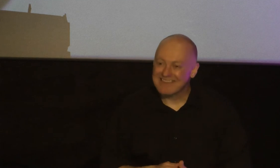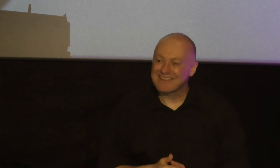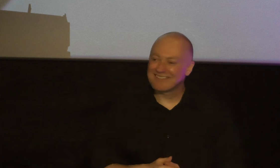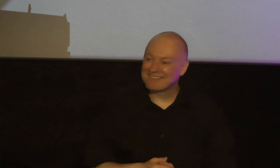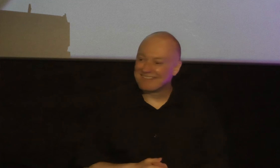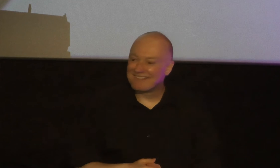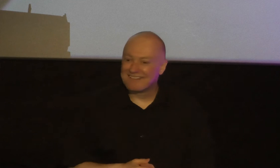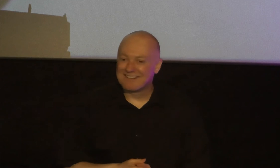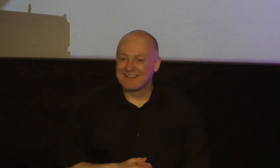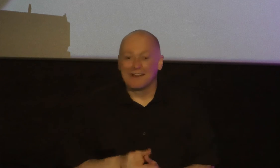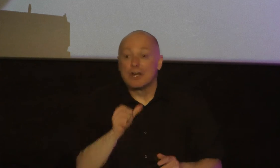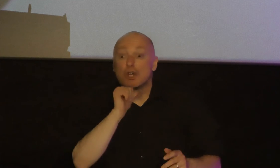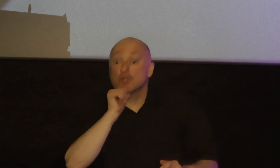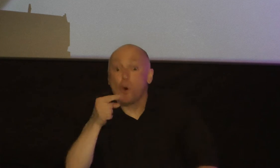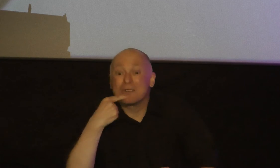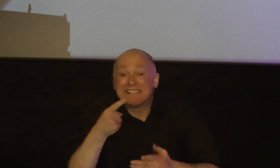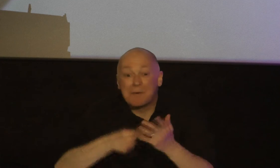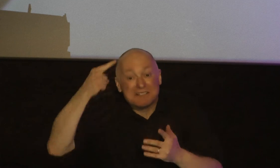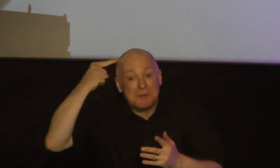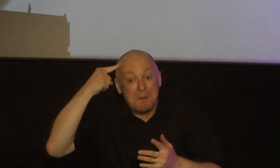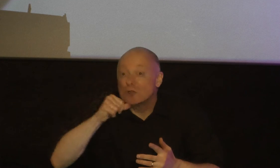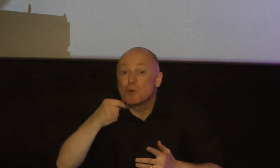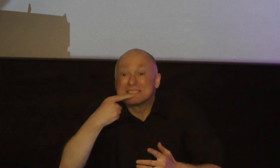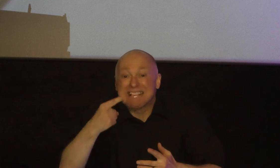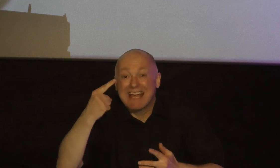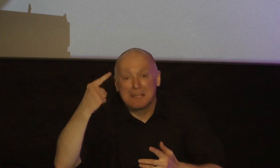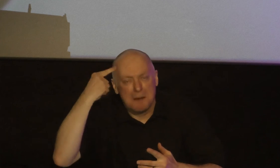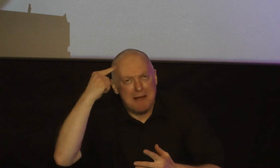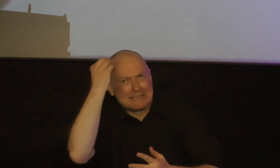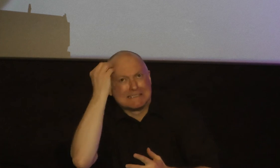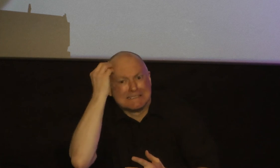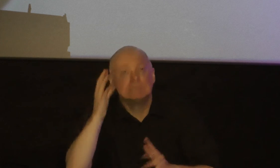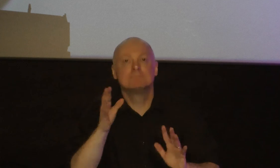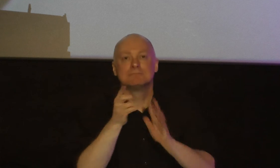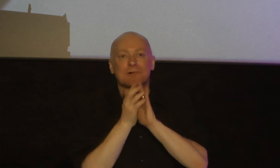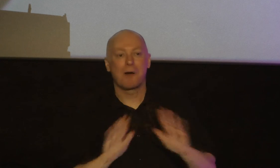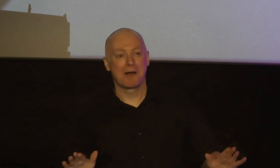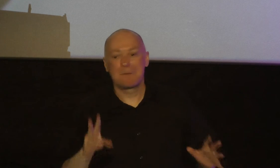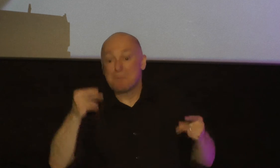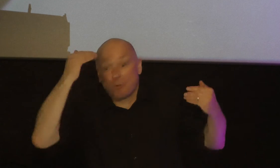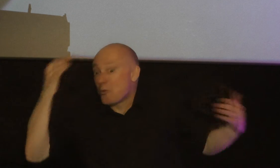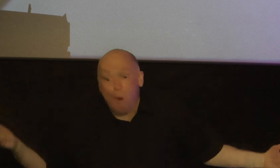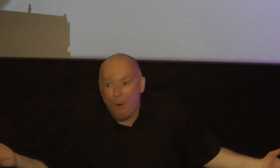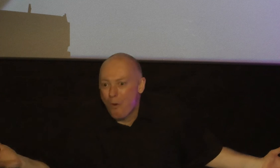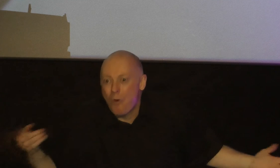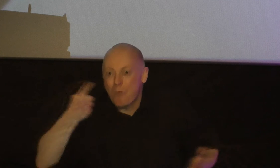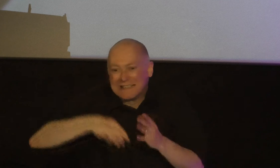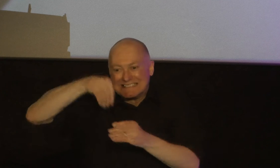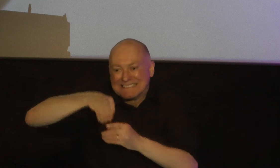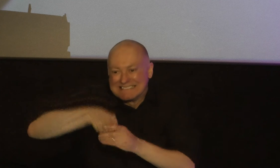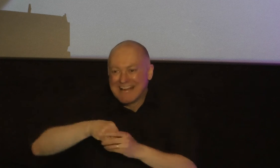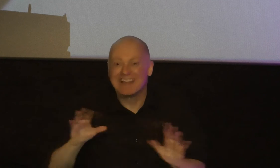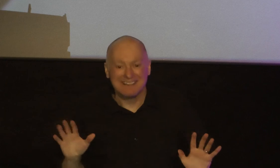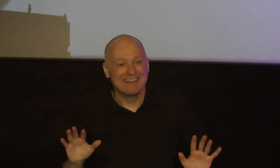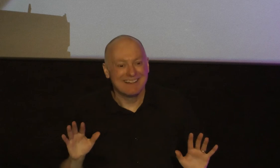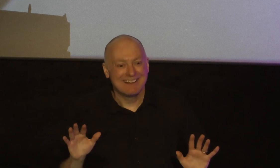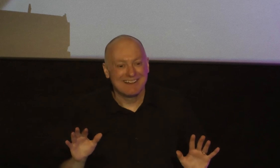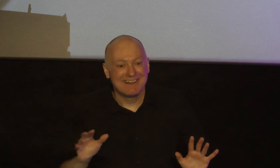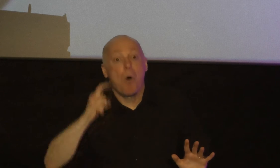just don't say what's in your mind and no one will know how foolish you are just stay silent it's almost like there's wisdom in being quiet